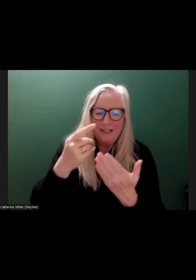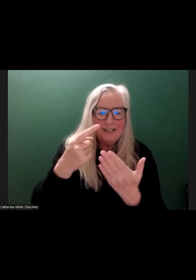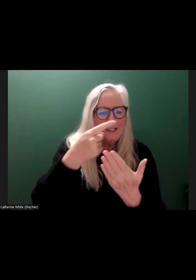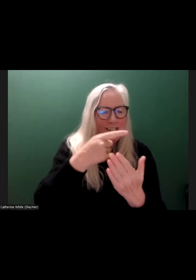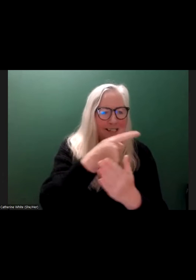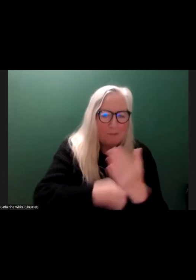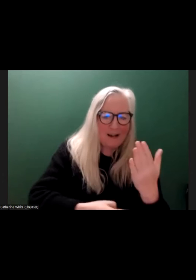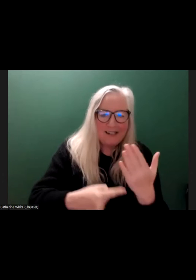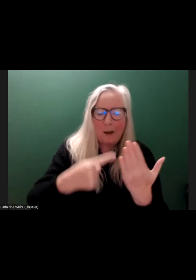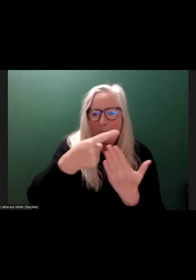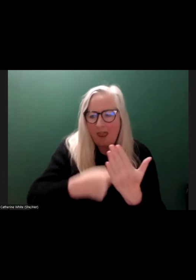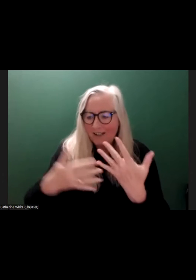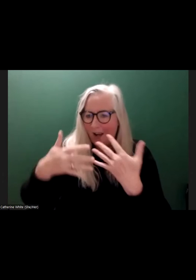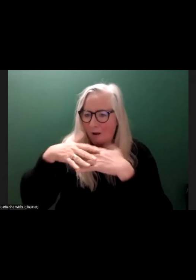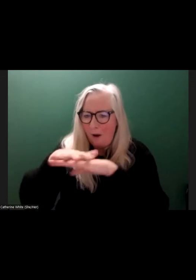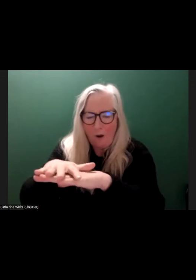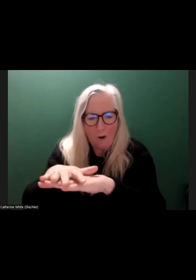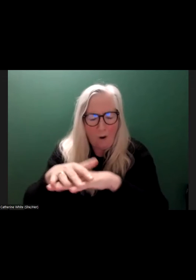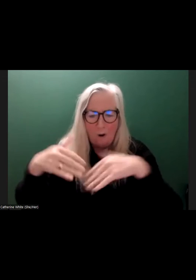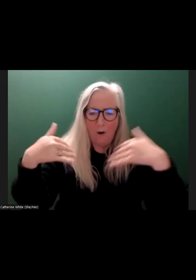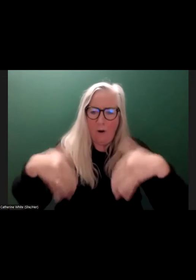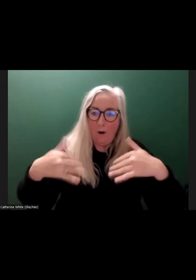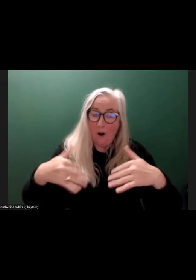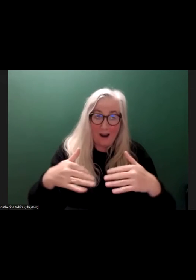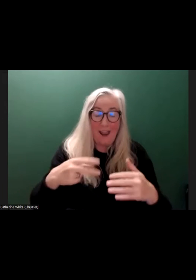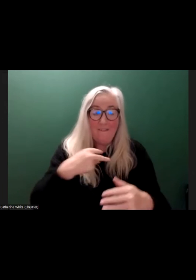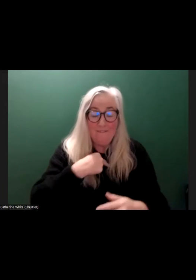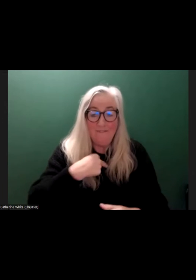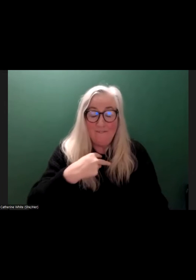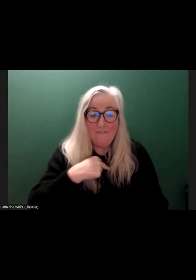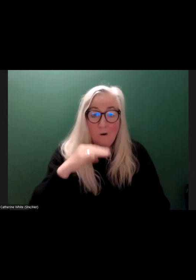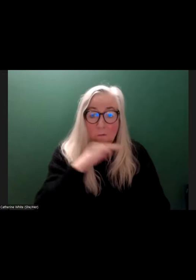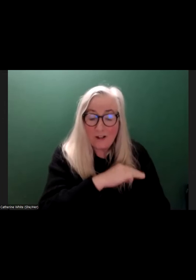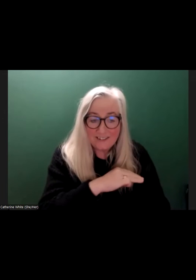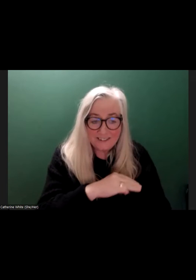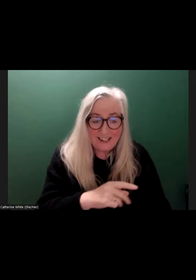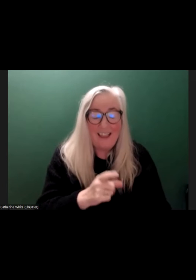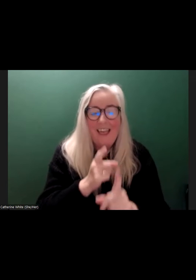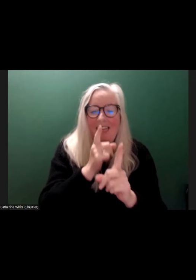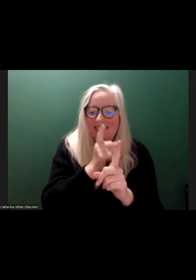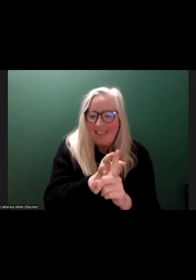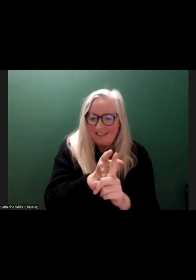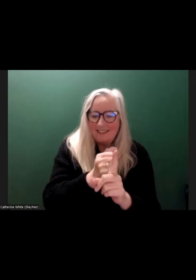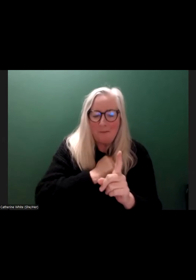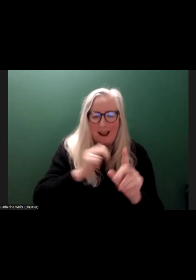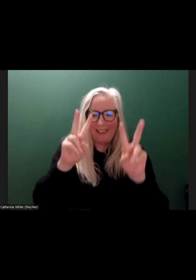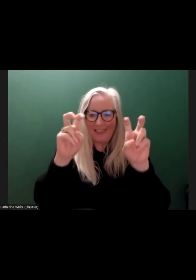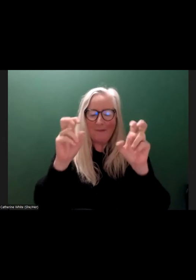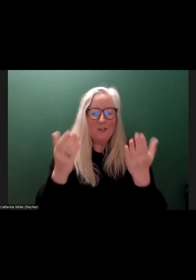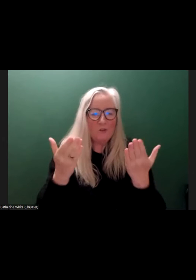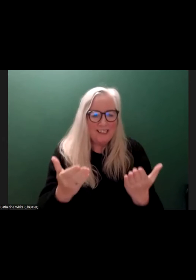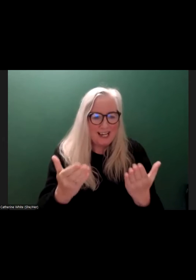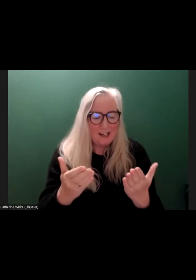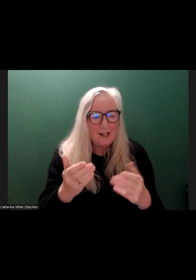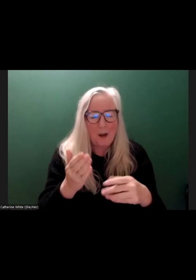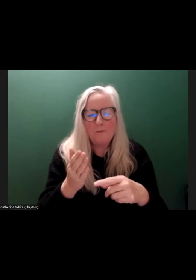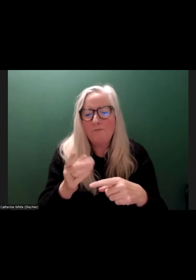tanks. It's a huge paradigm shift and we can't underestimate that. And I think probably that's probably going to be the theme of today that my brief